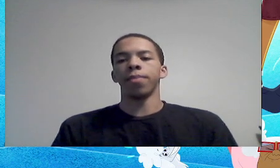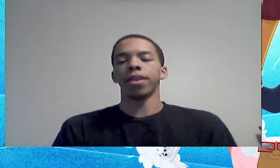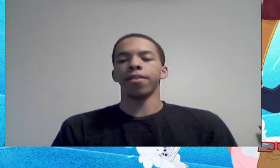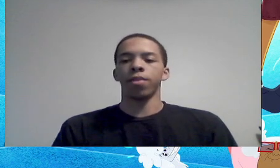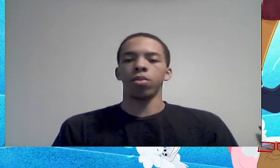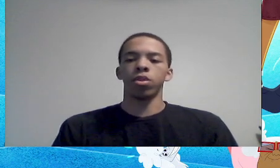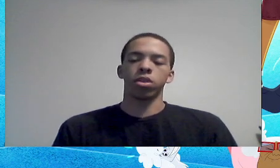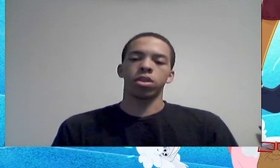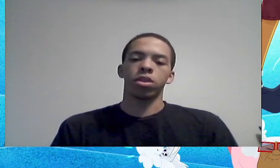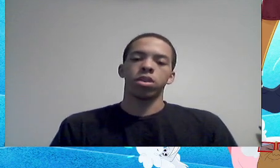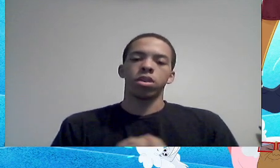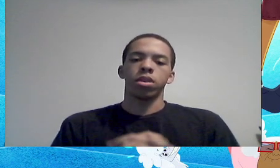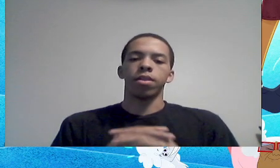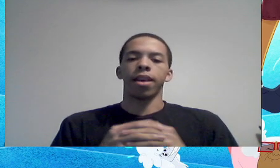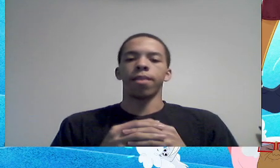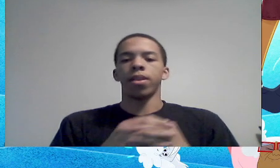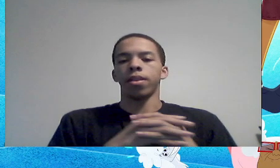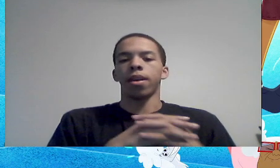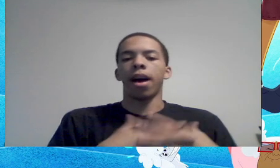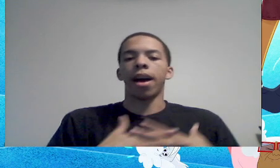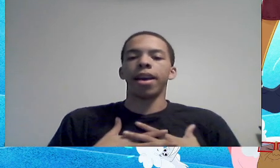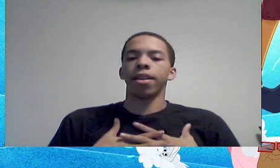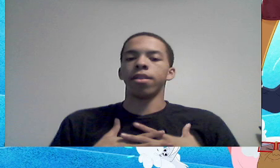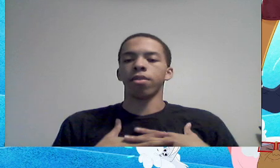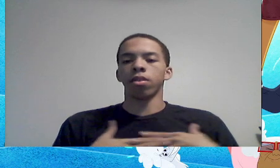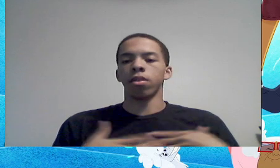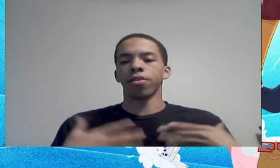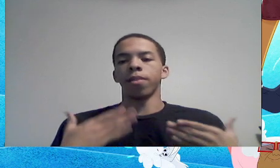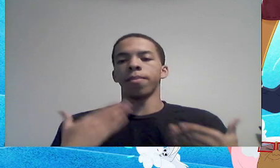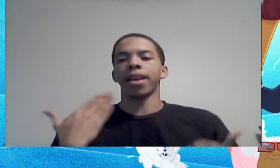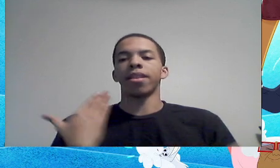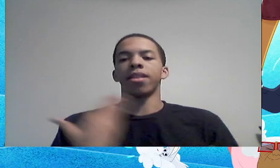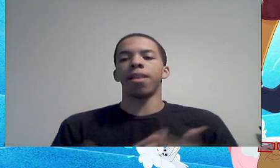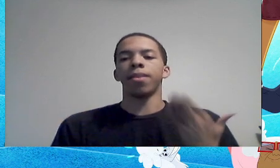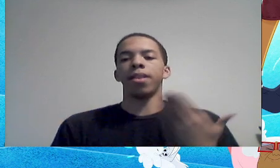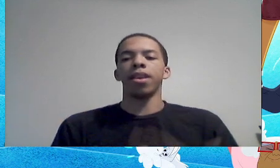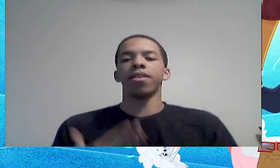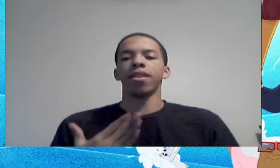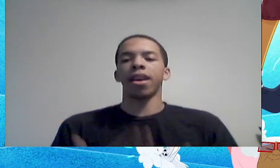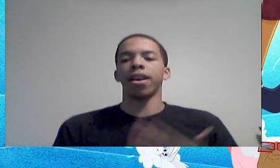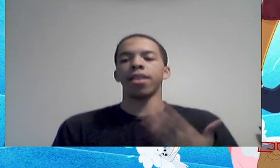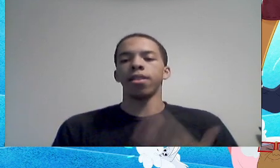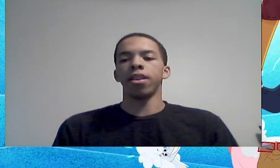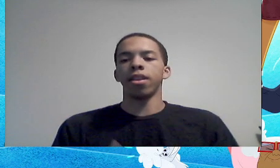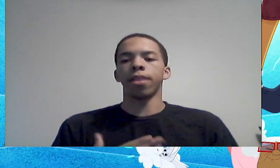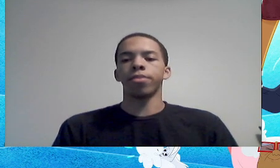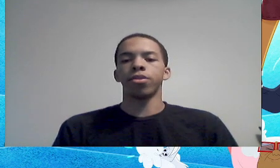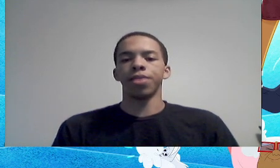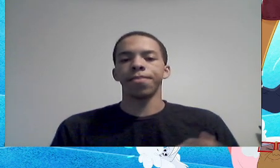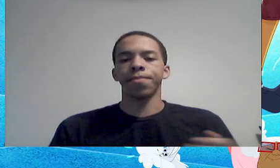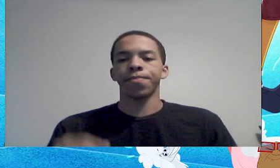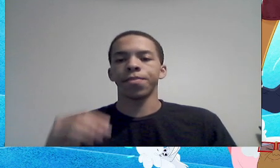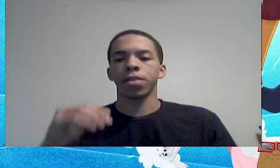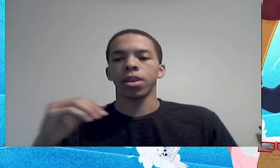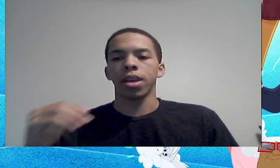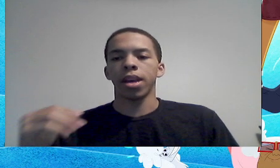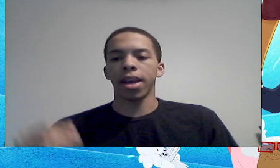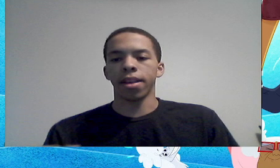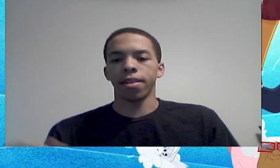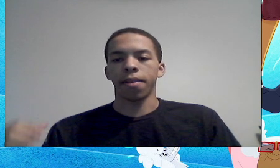out of nowhere, because if you look, like, when I looked closer, I'm like, they've been hinting at it, leading up to it,